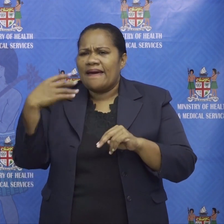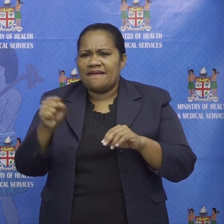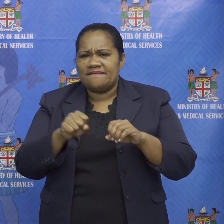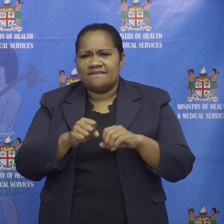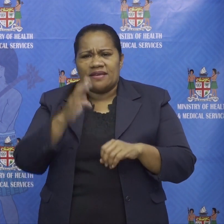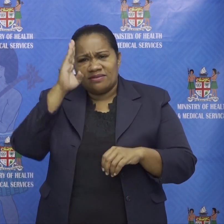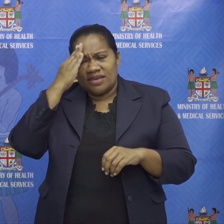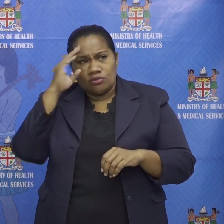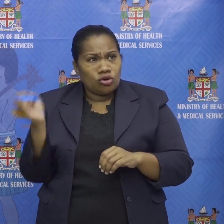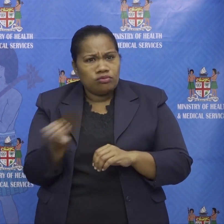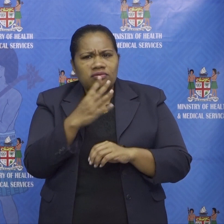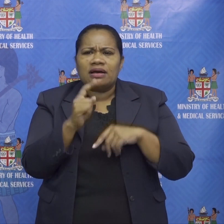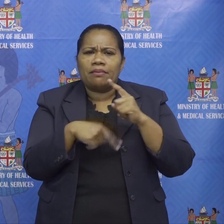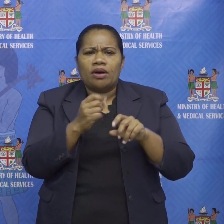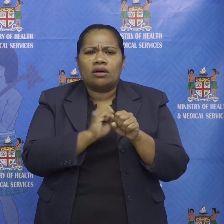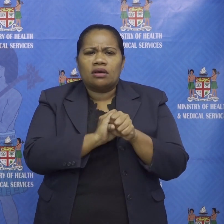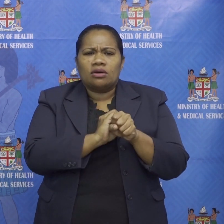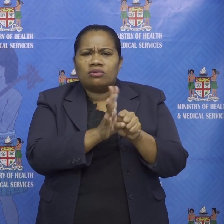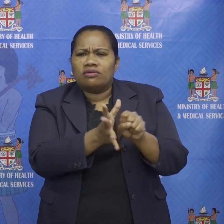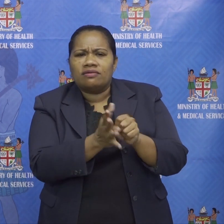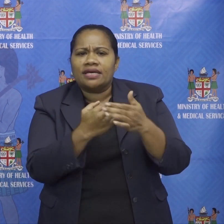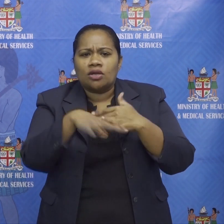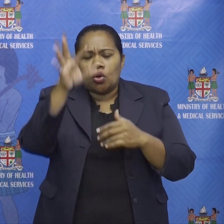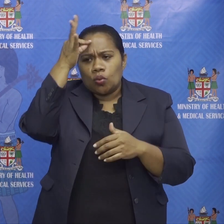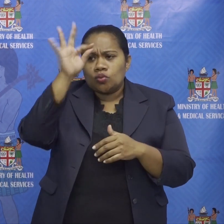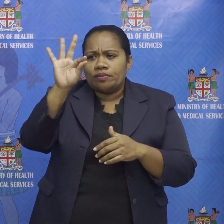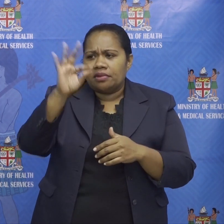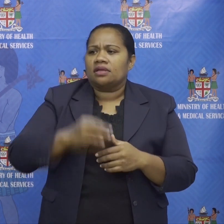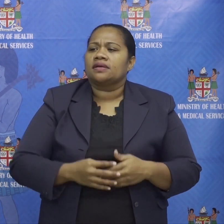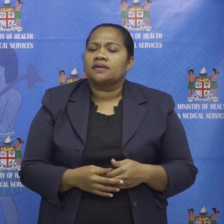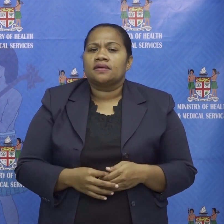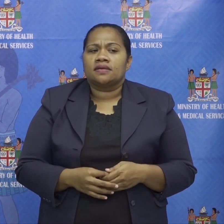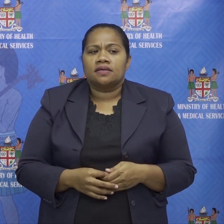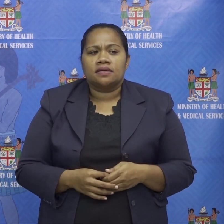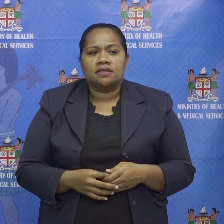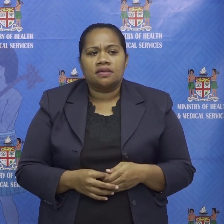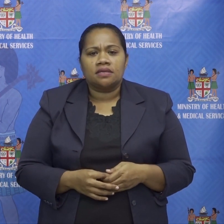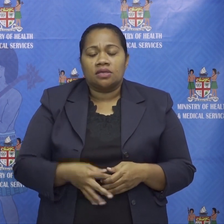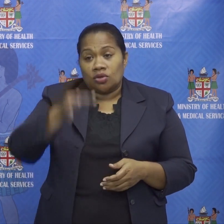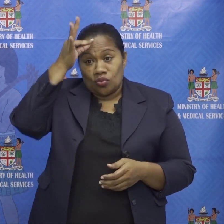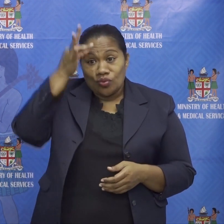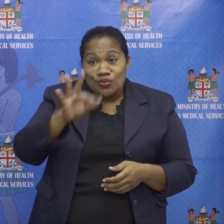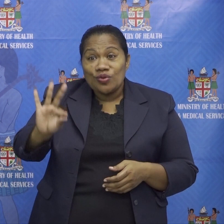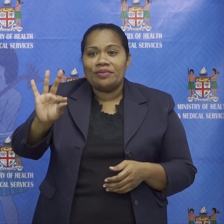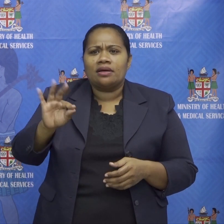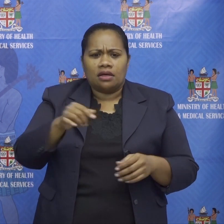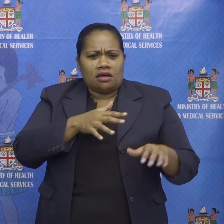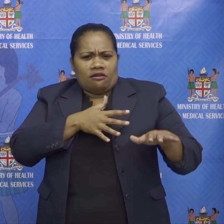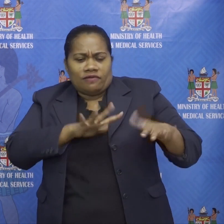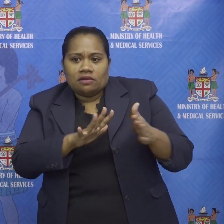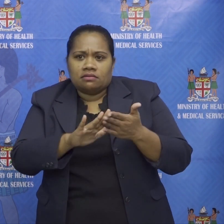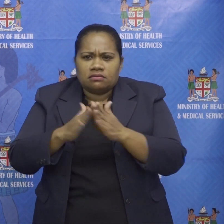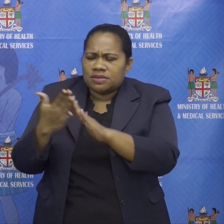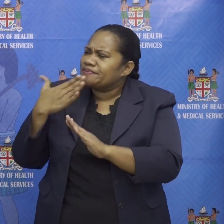on facebook about a suspected kobe 19 case in rotuma that has caused the fear in in the community can you please